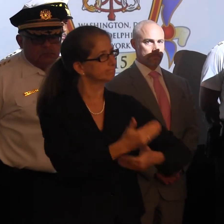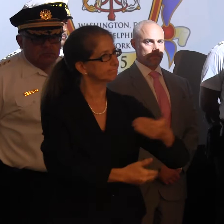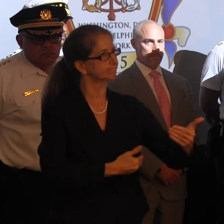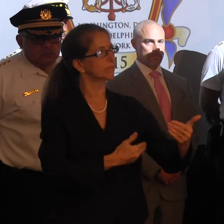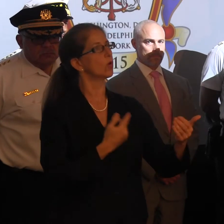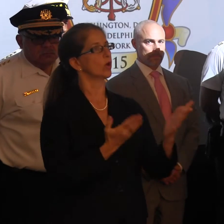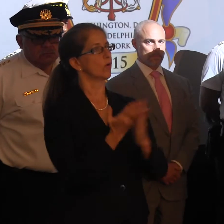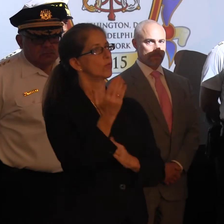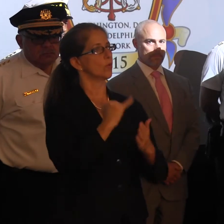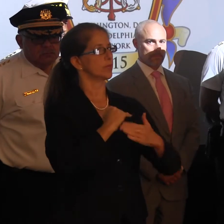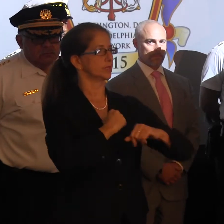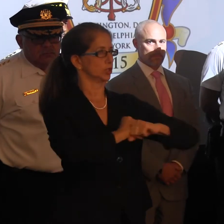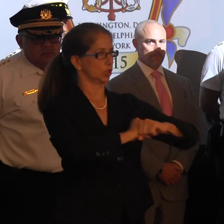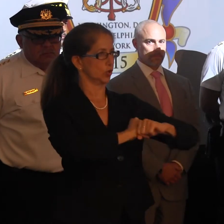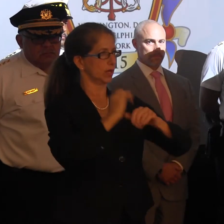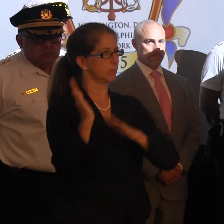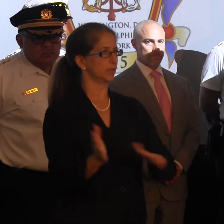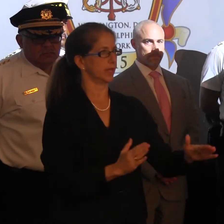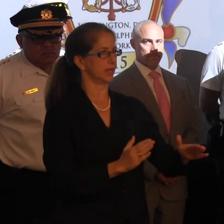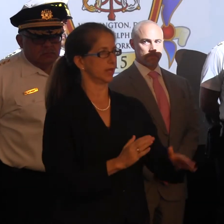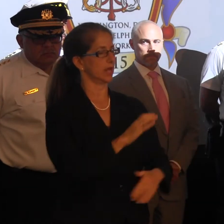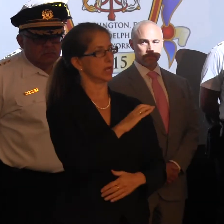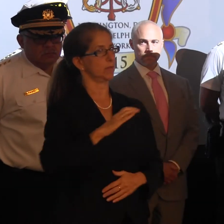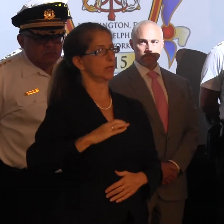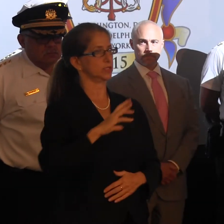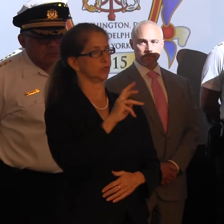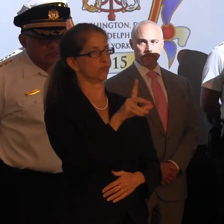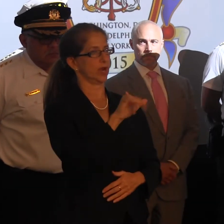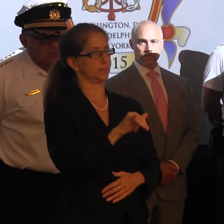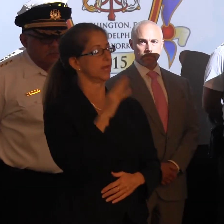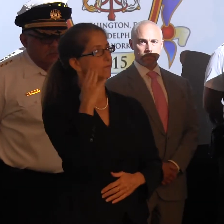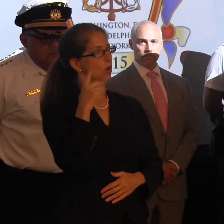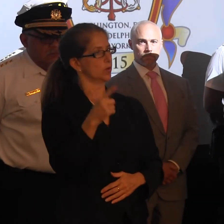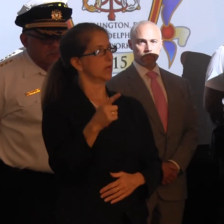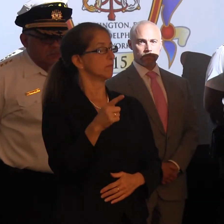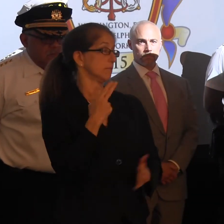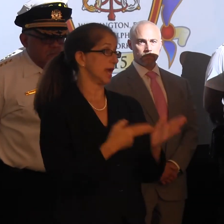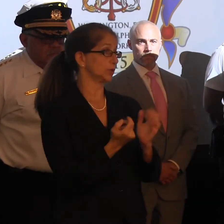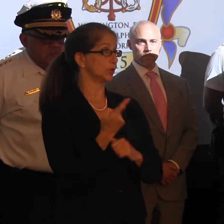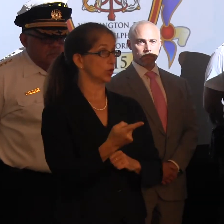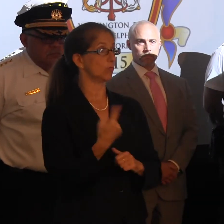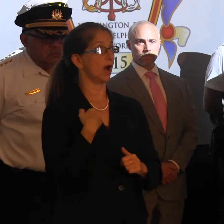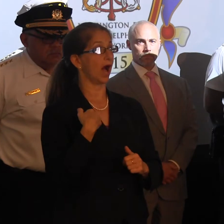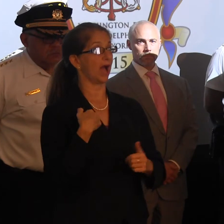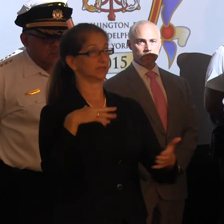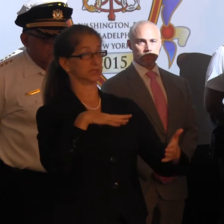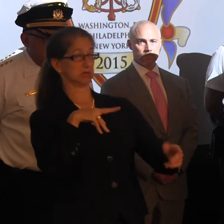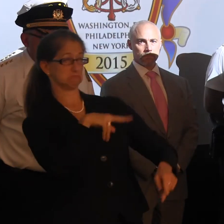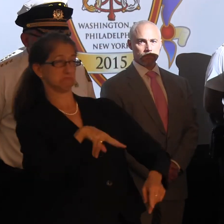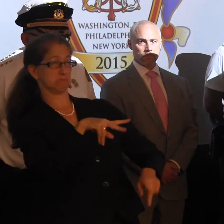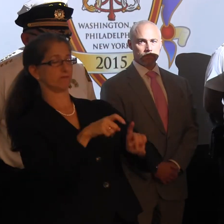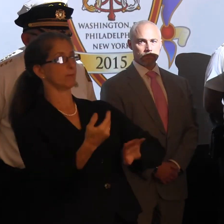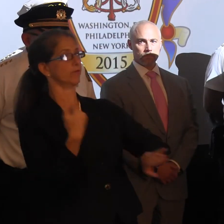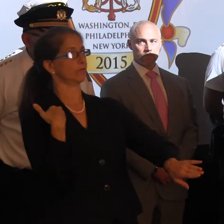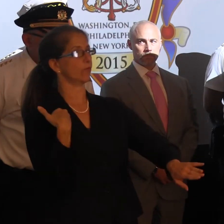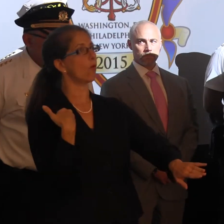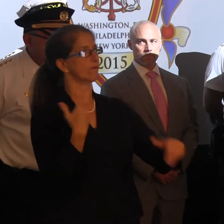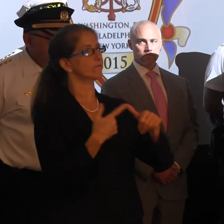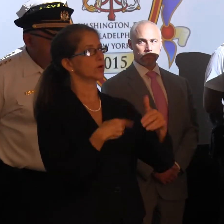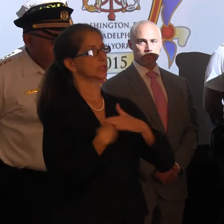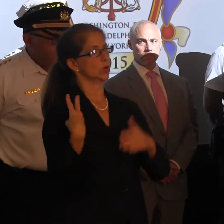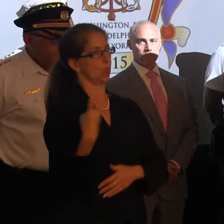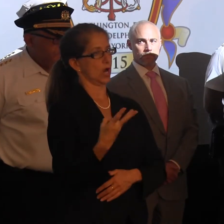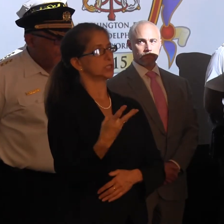the security planning. Commissioner Ramsey, I've known him as well. To be honest with you, I've studied him from a far when he was first down in